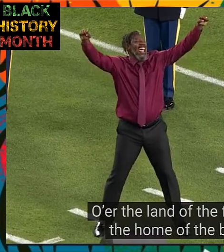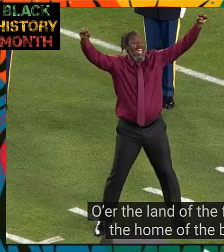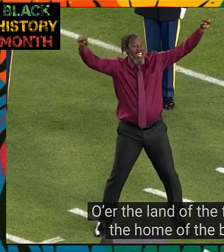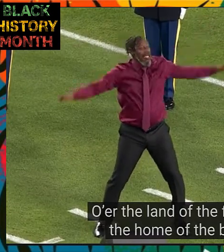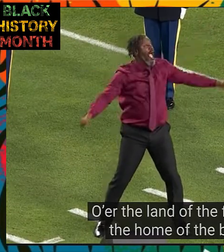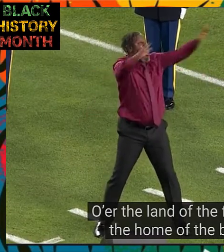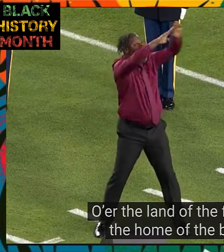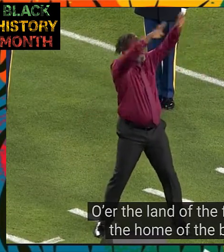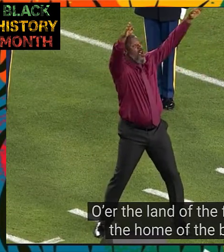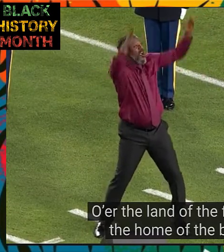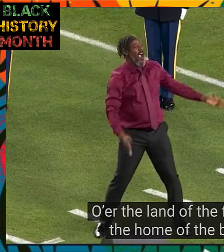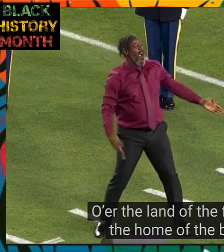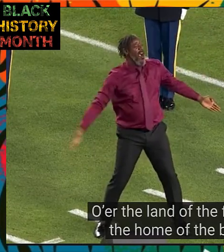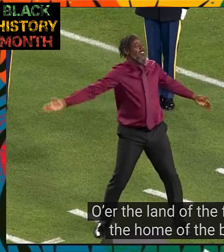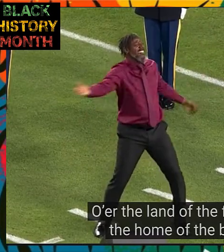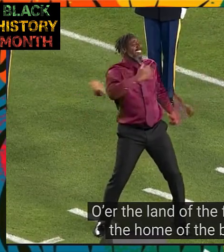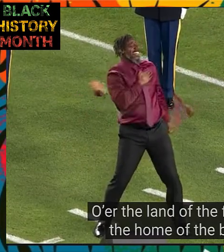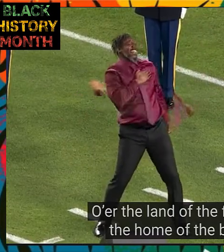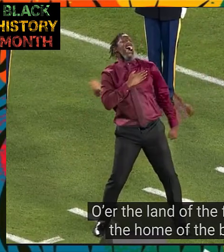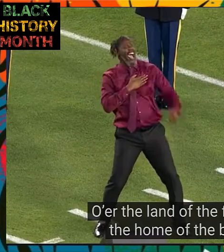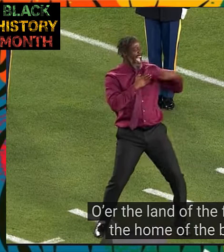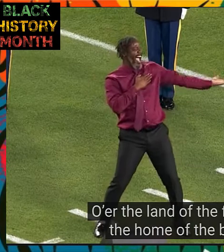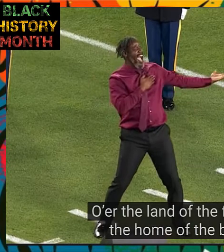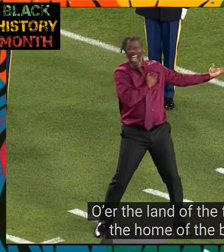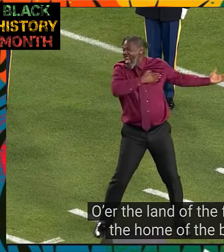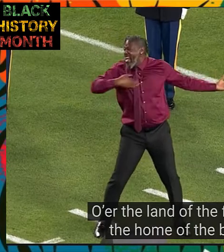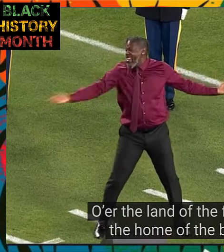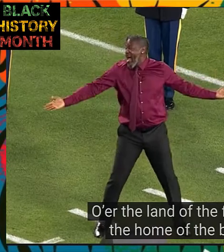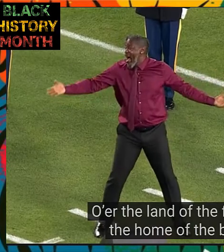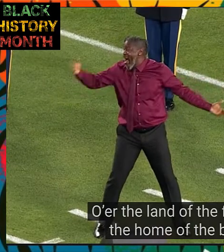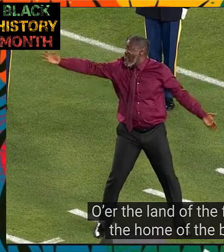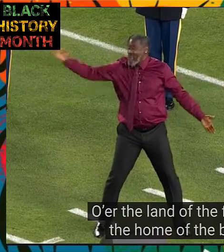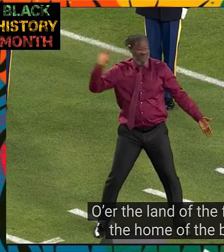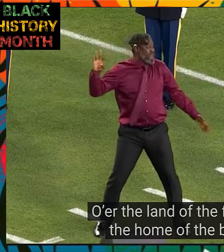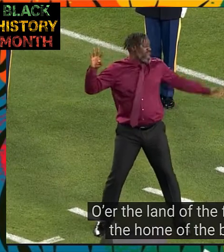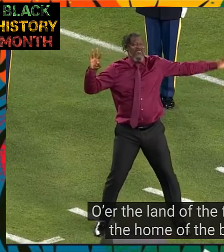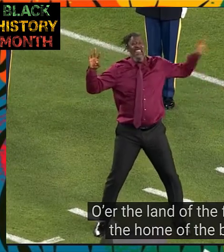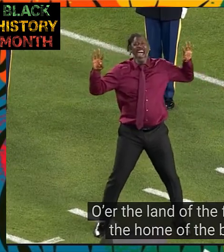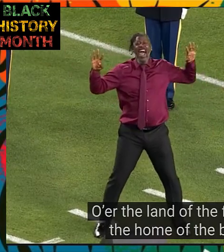And the home of the